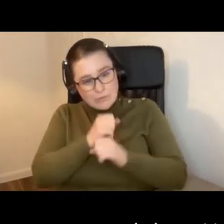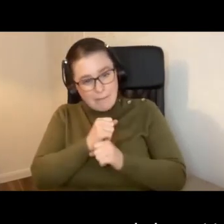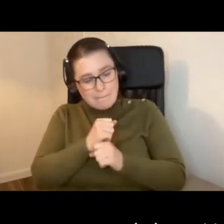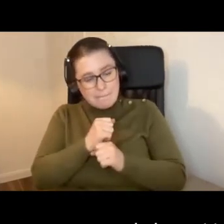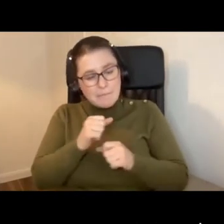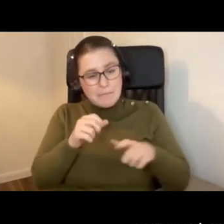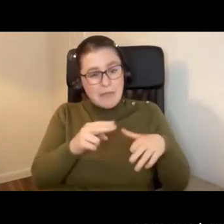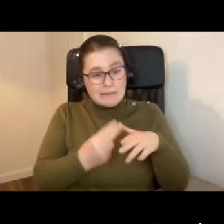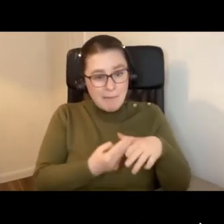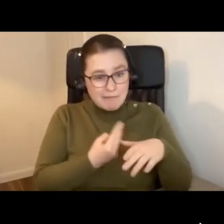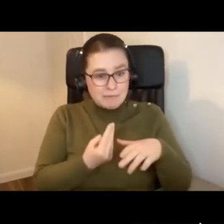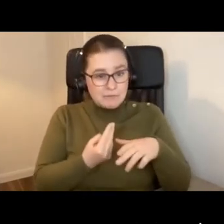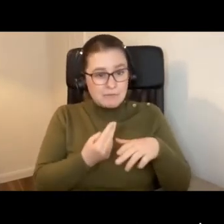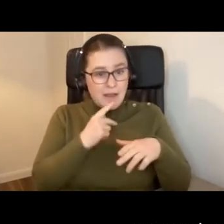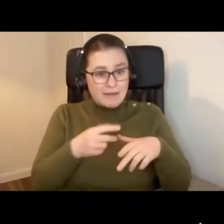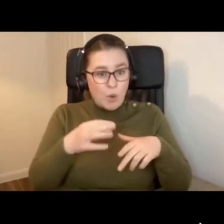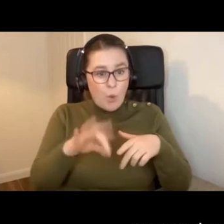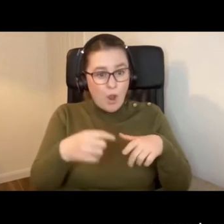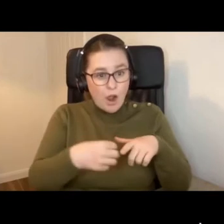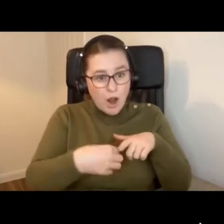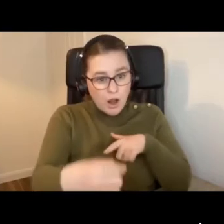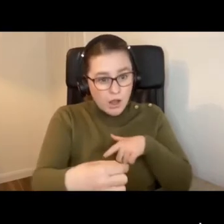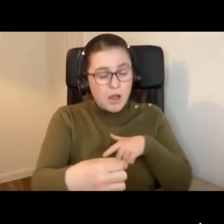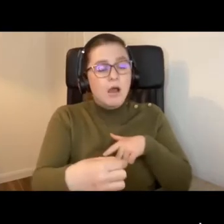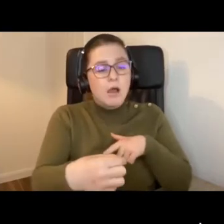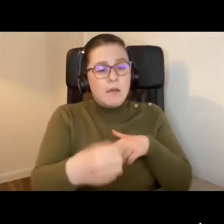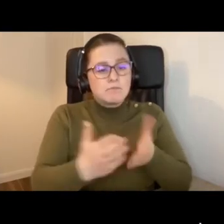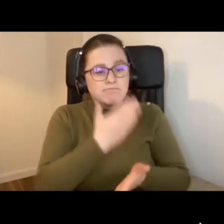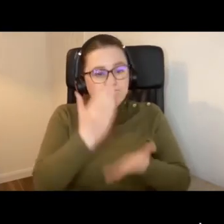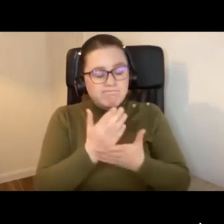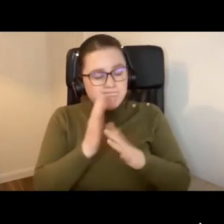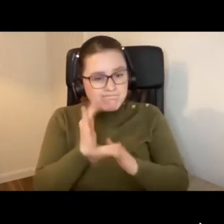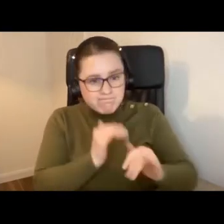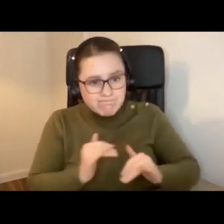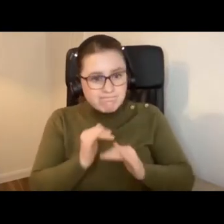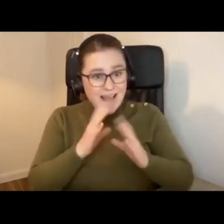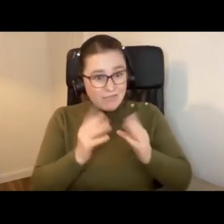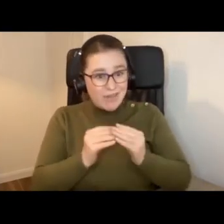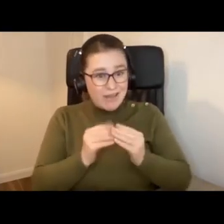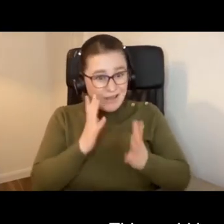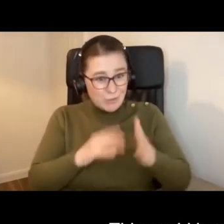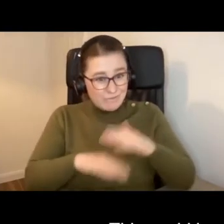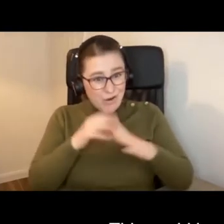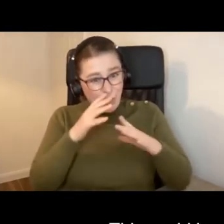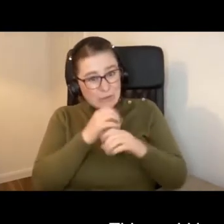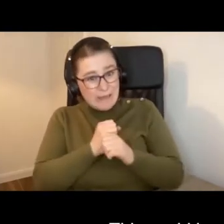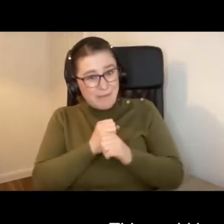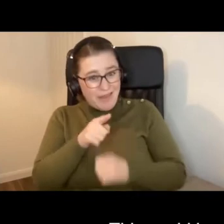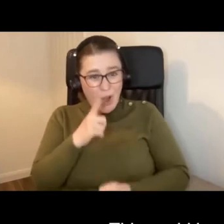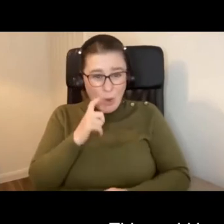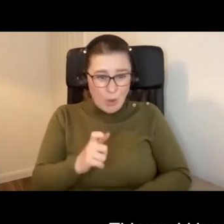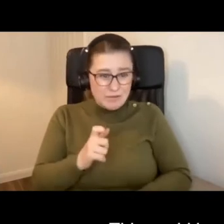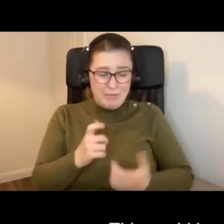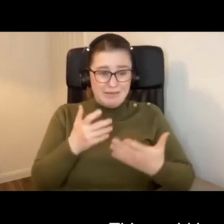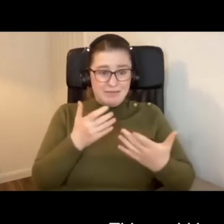smear, having a coil removed, and making sure that everything was all right. This could have been massively